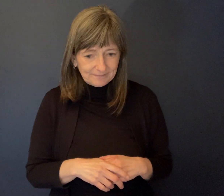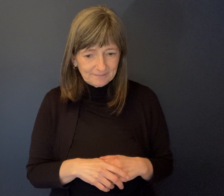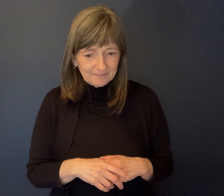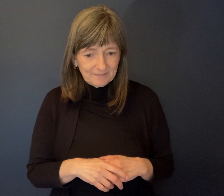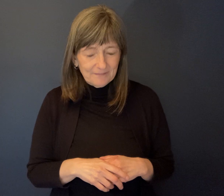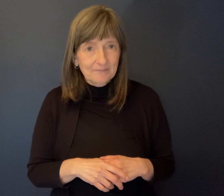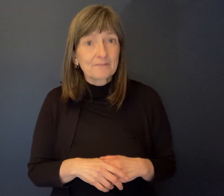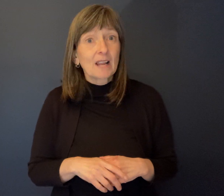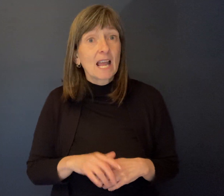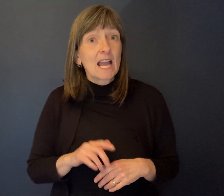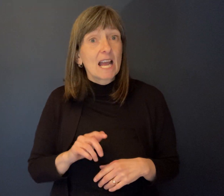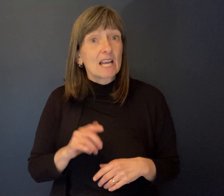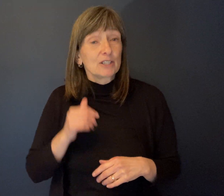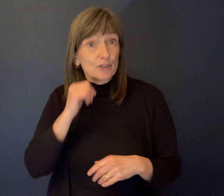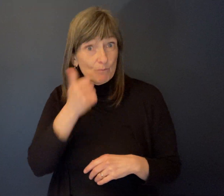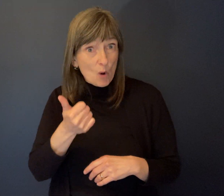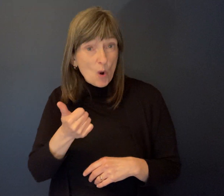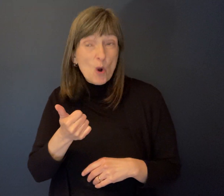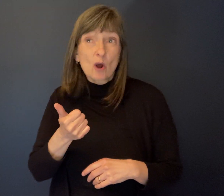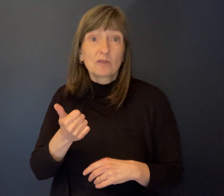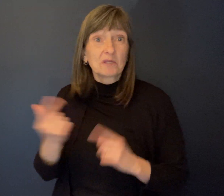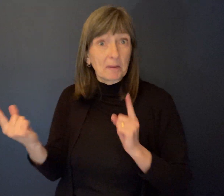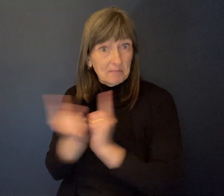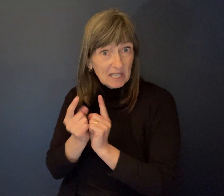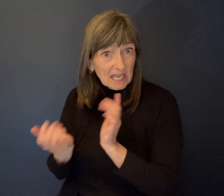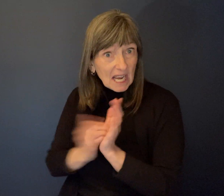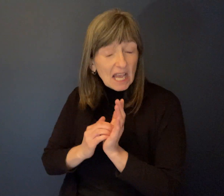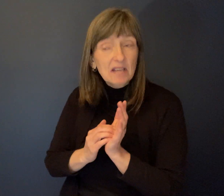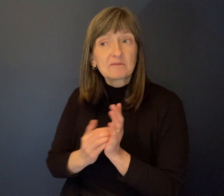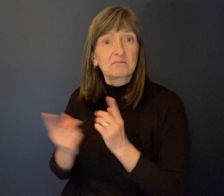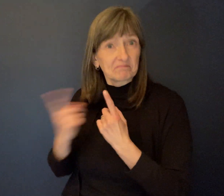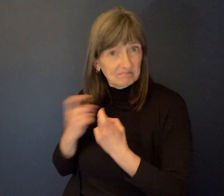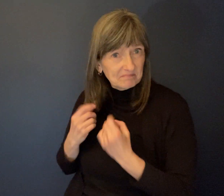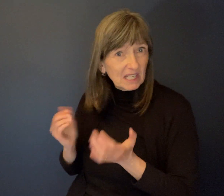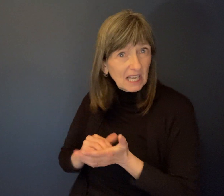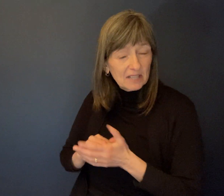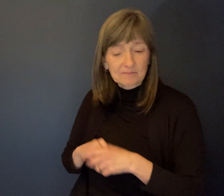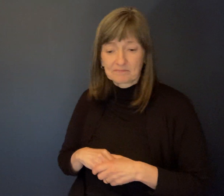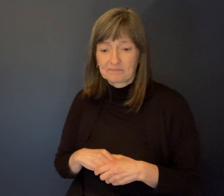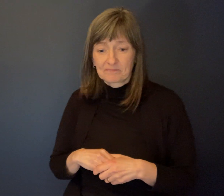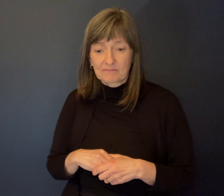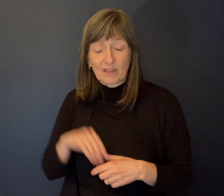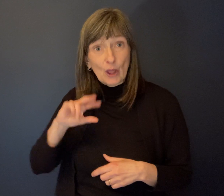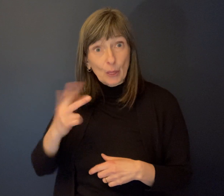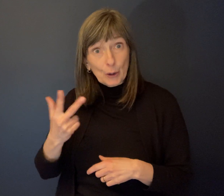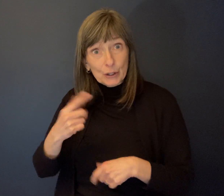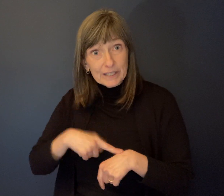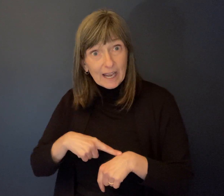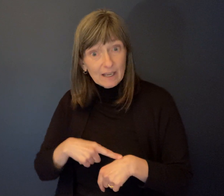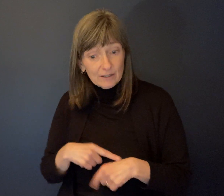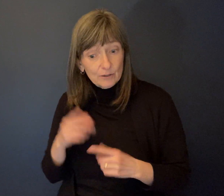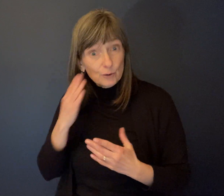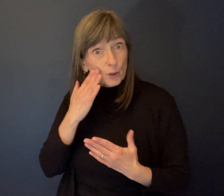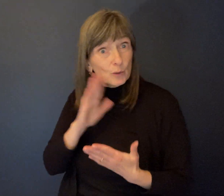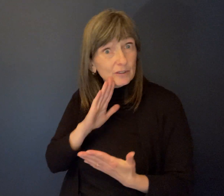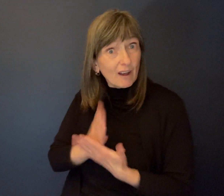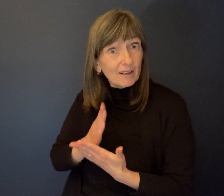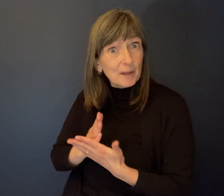met up with him next day, a couple more questions. And the following day, you know what we're talking about? His school, his teachers.